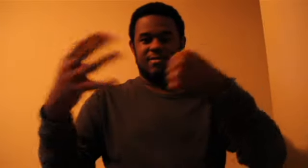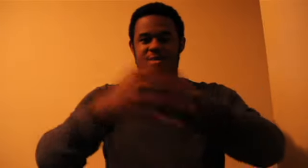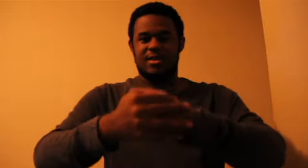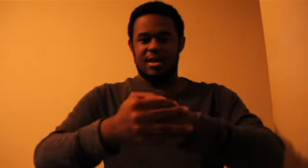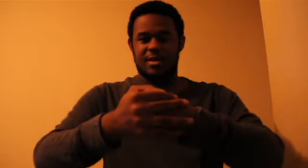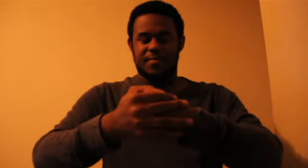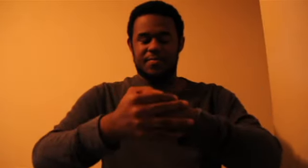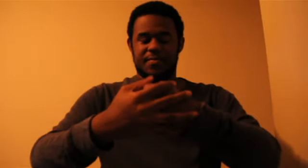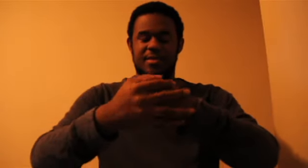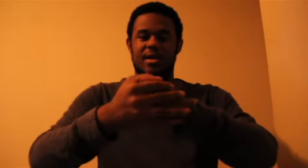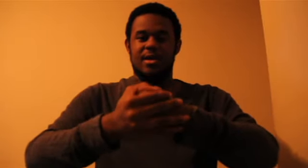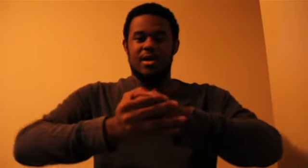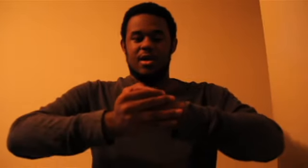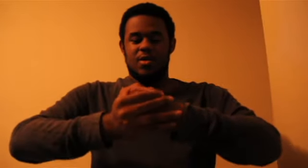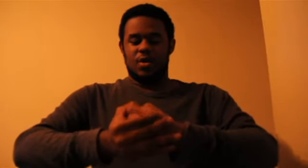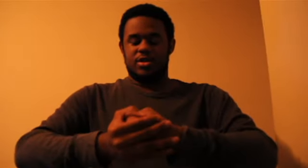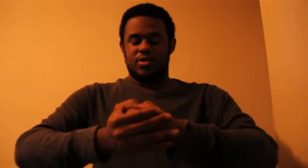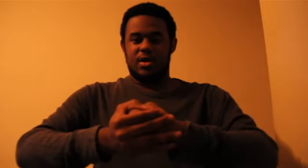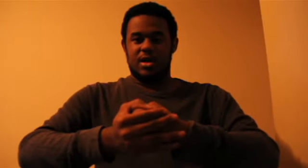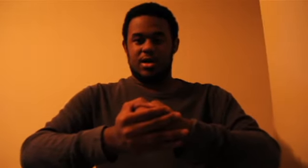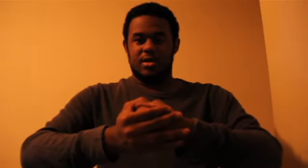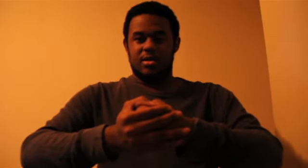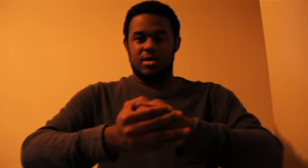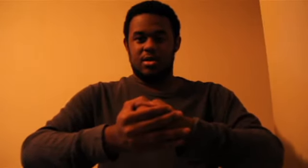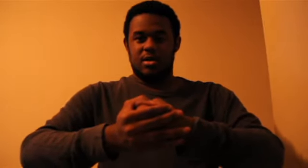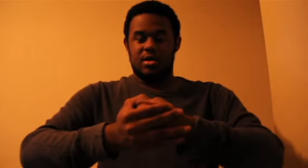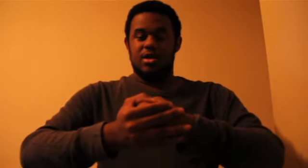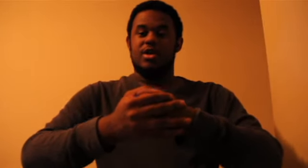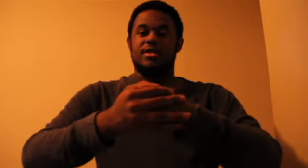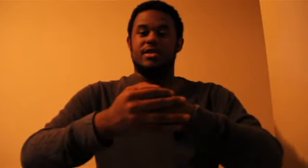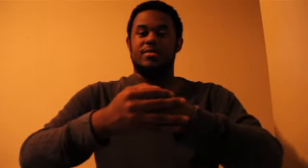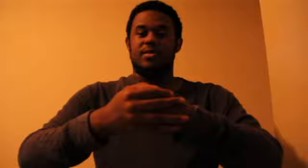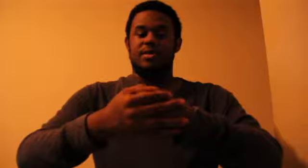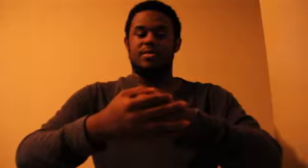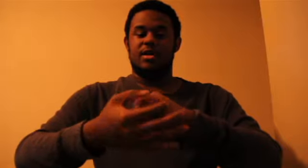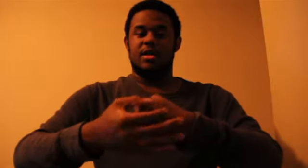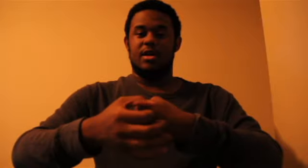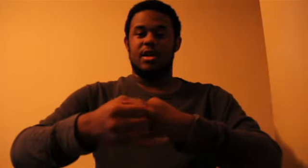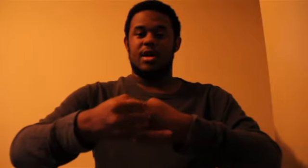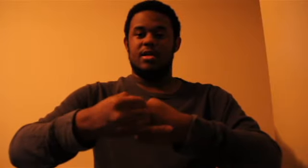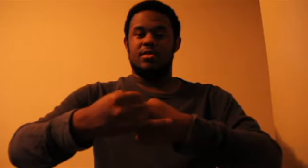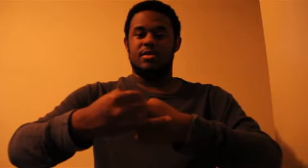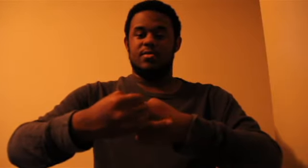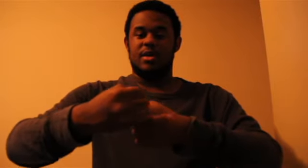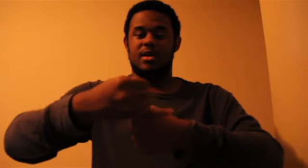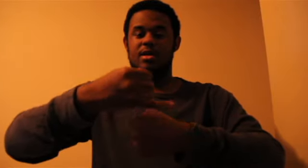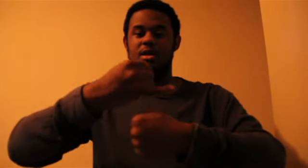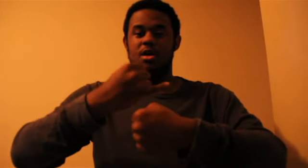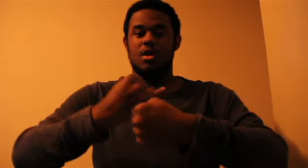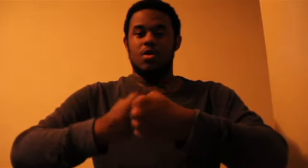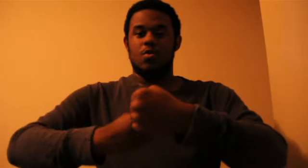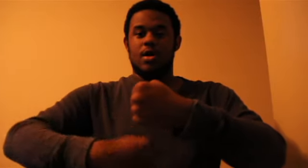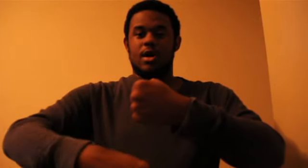here once you are here you're going to simply take your hand to a pinky one